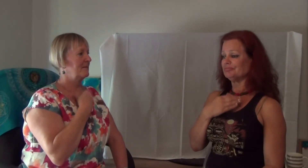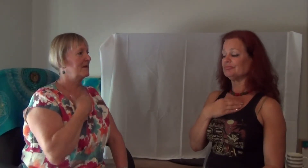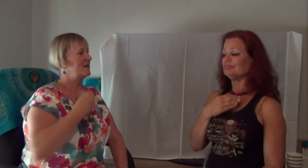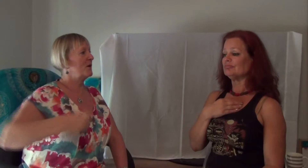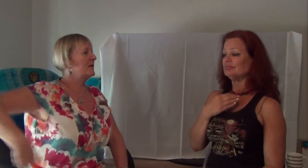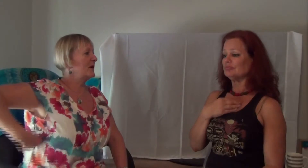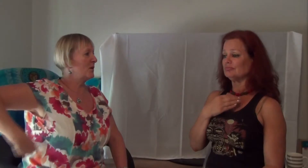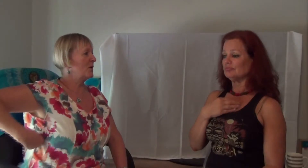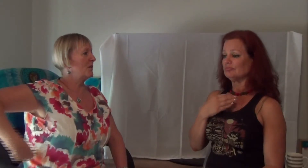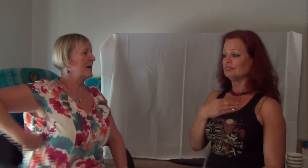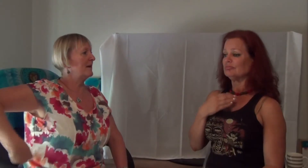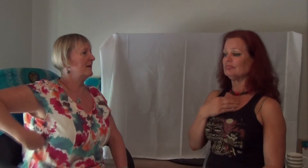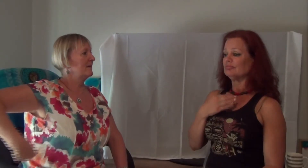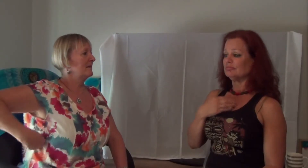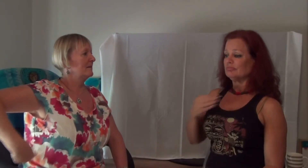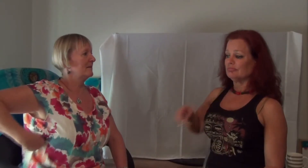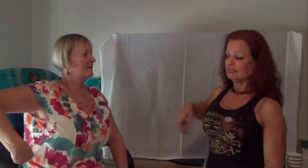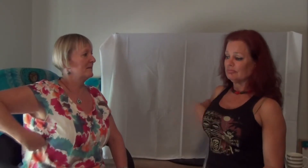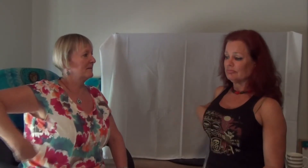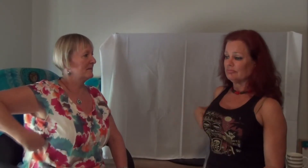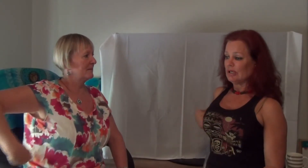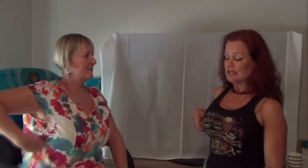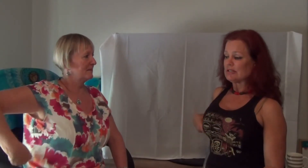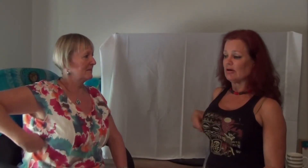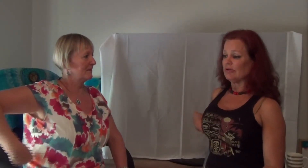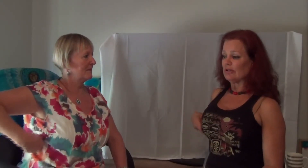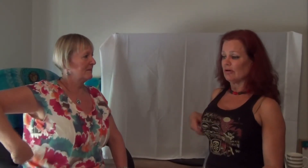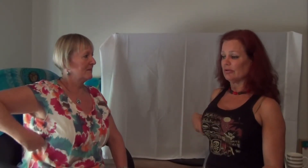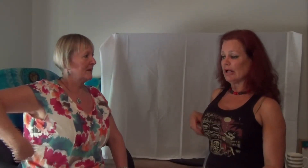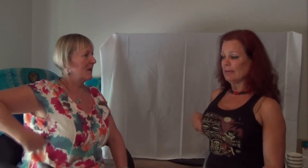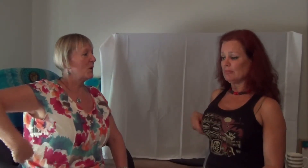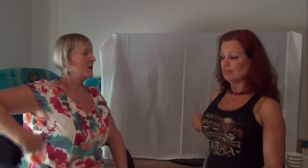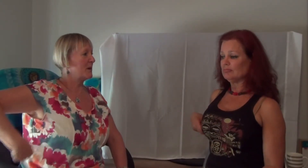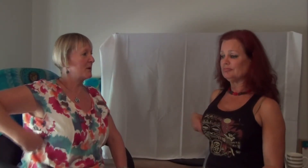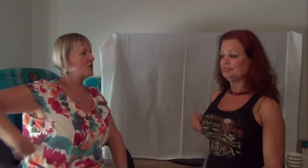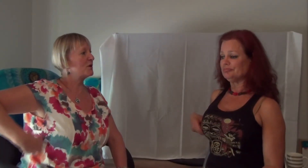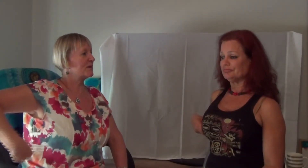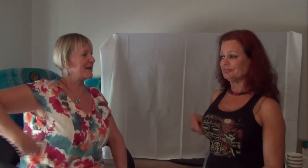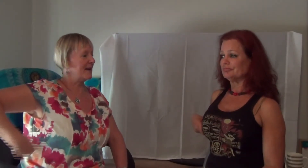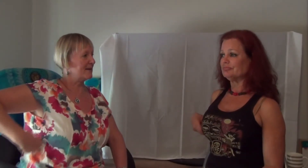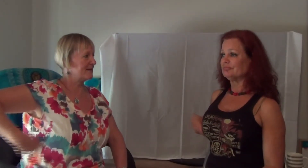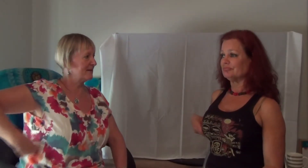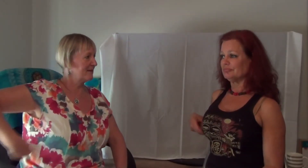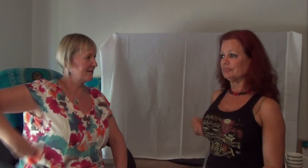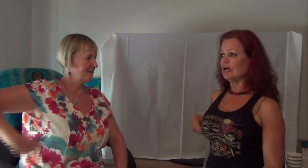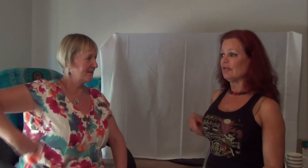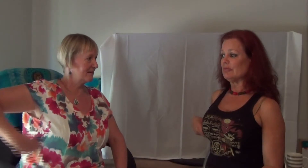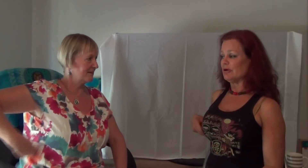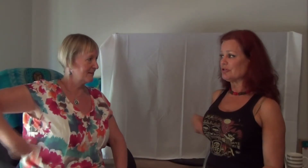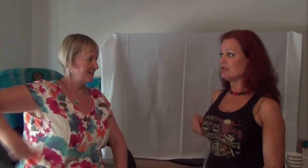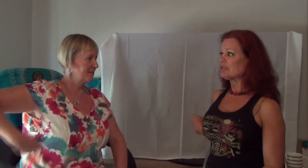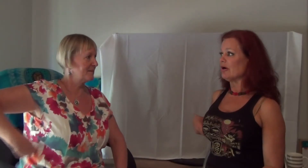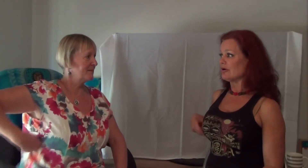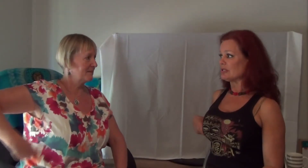Dissolving it all away. Dissolving it all away. All the emotional scars. All the emotional scars.